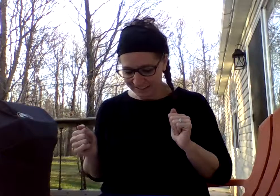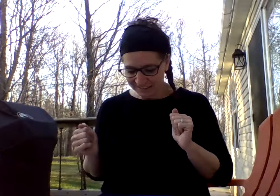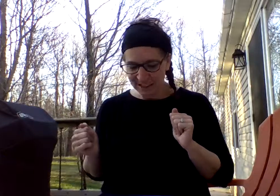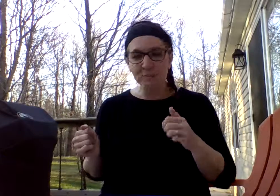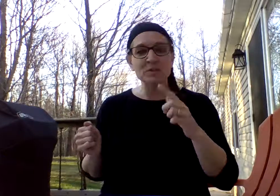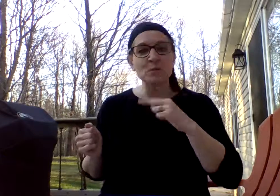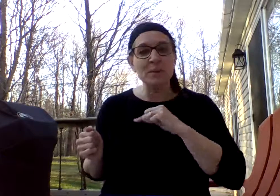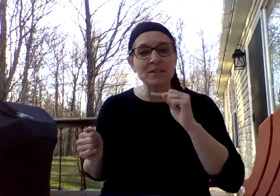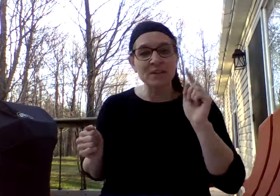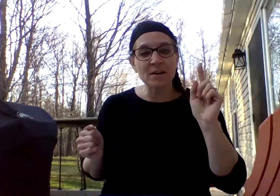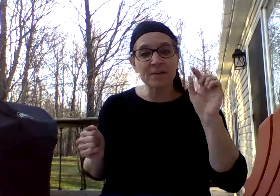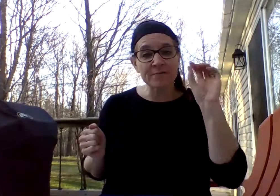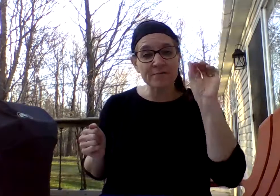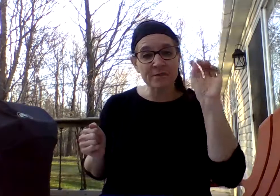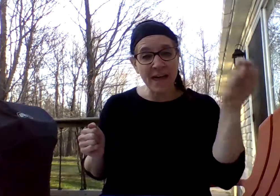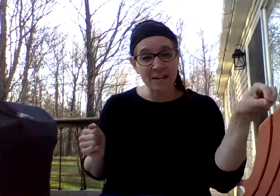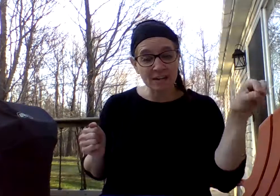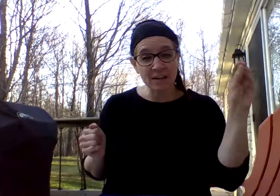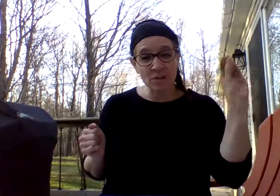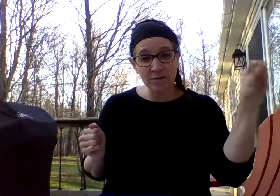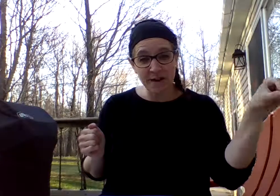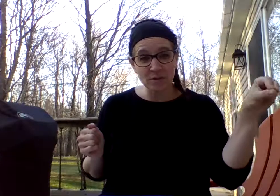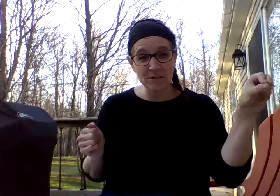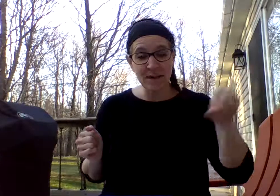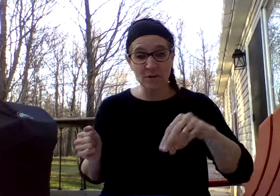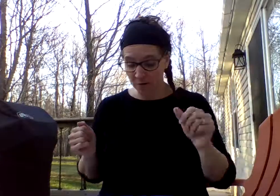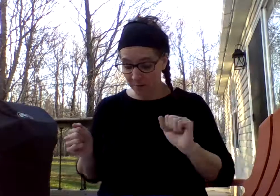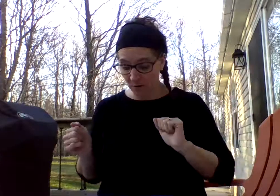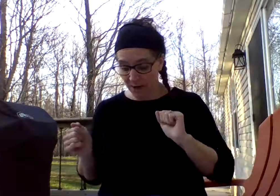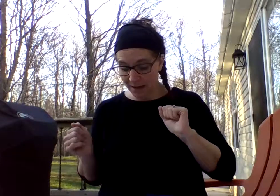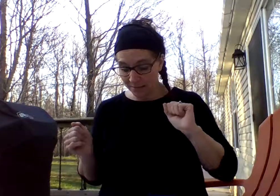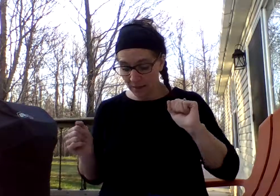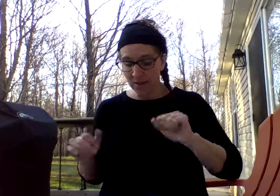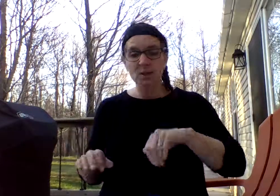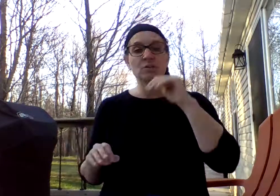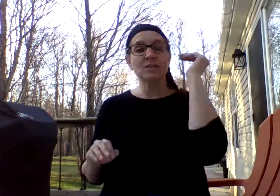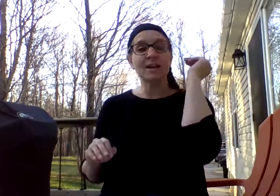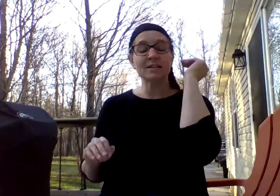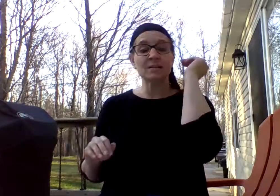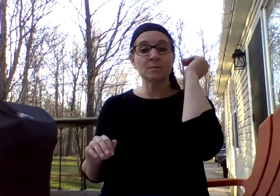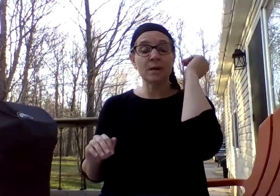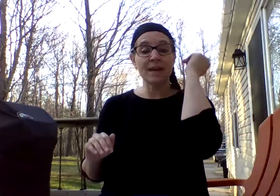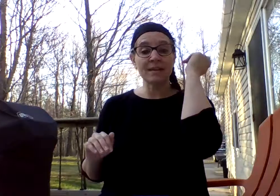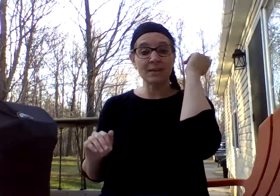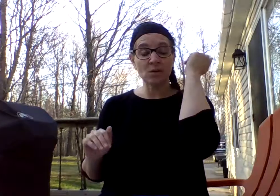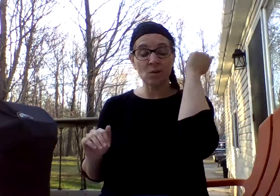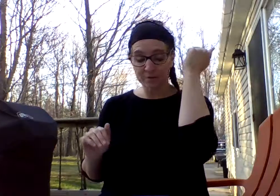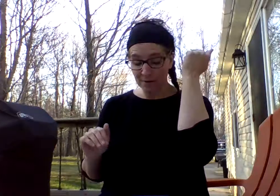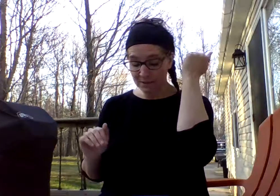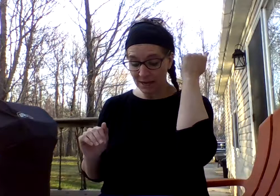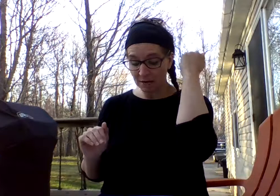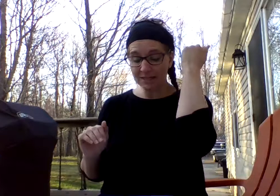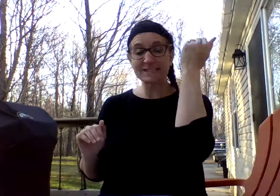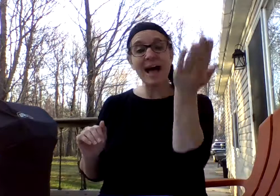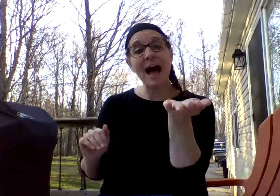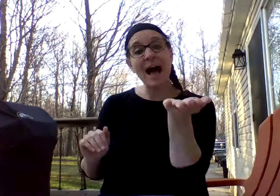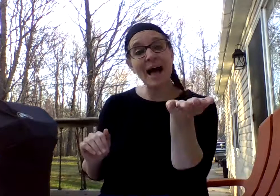And please repeat the ending or the vowel sound with me, okay? So the next ending or vowel sound is I.